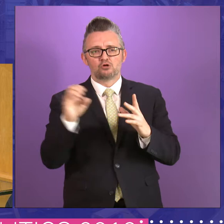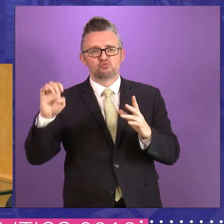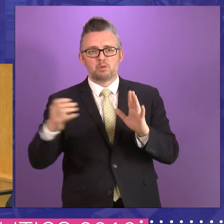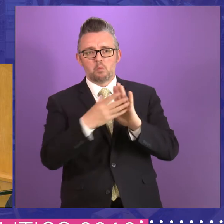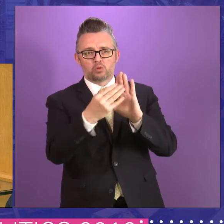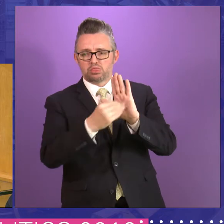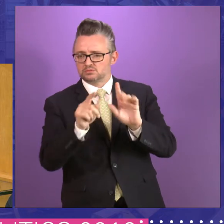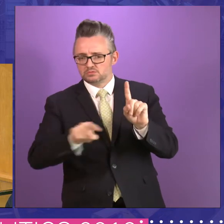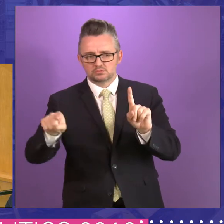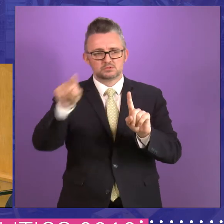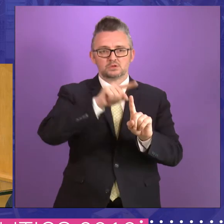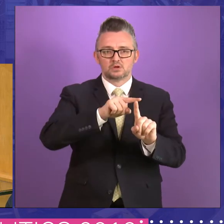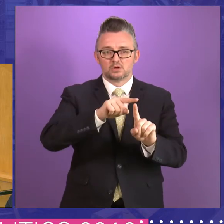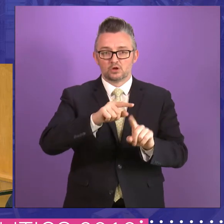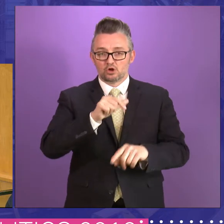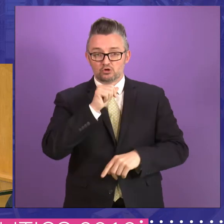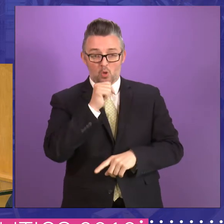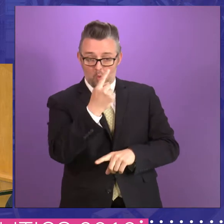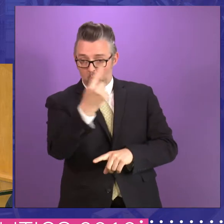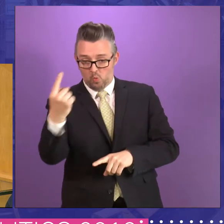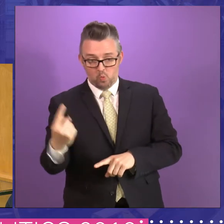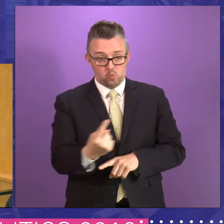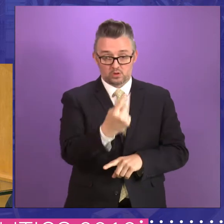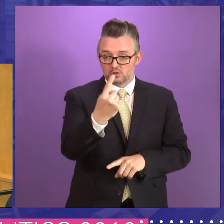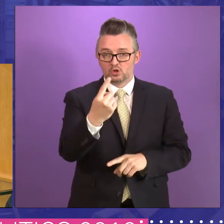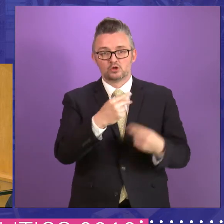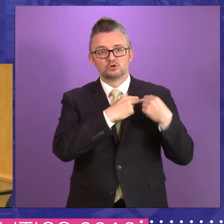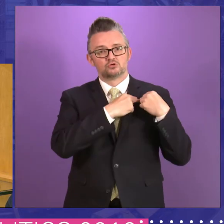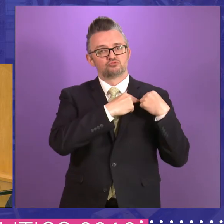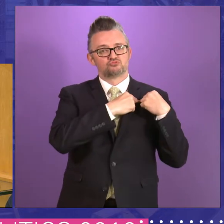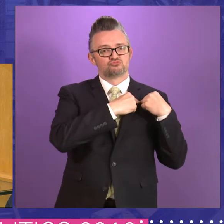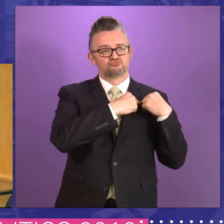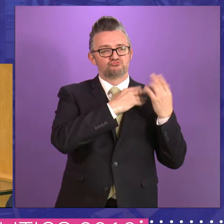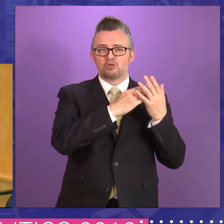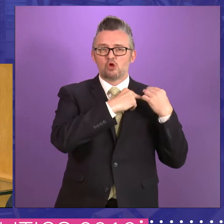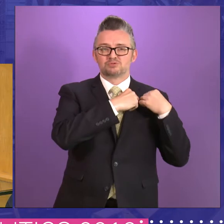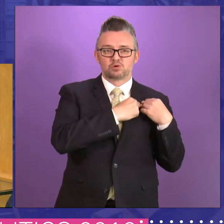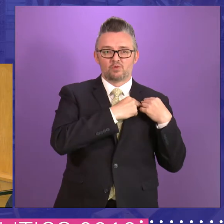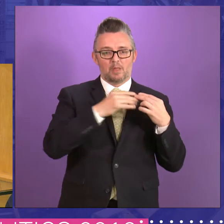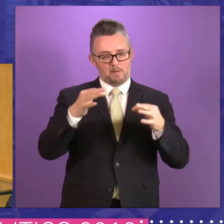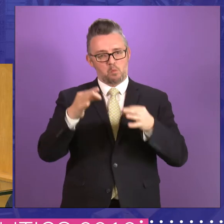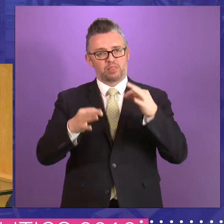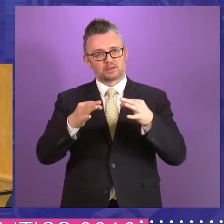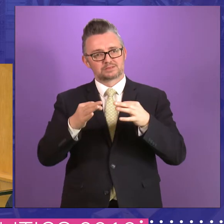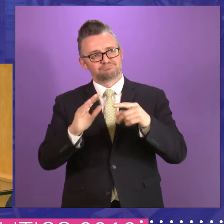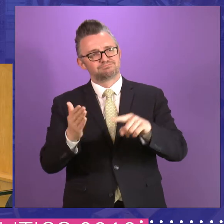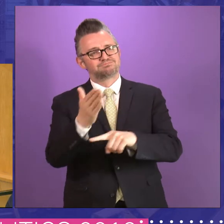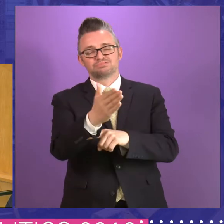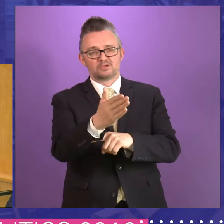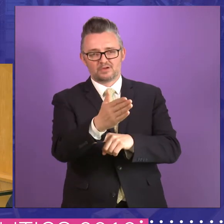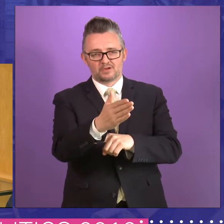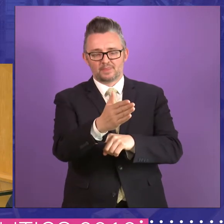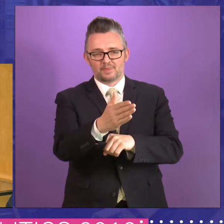not one model is actually responsible for any kind of political direction. What we do see, I think,